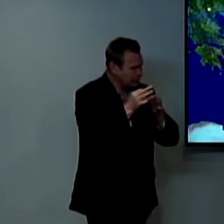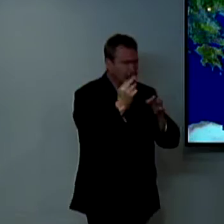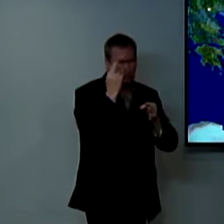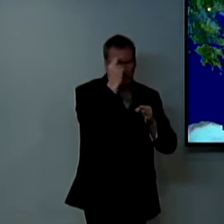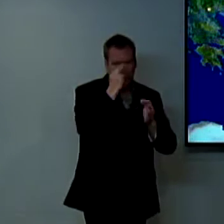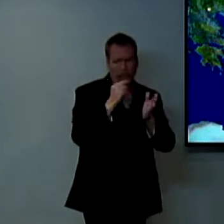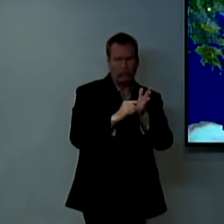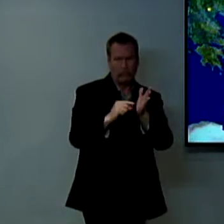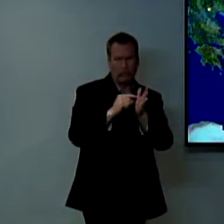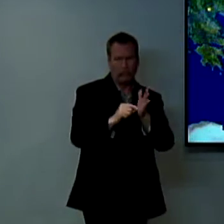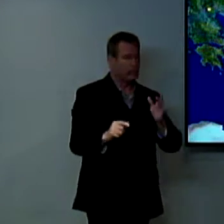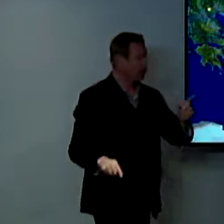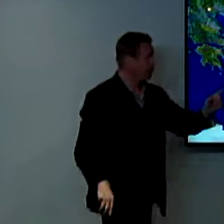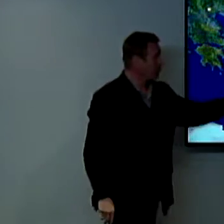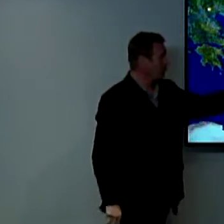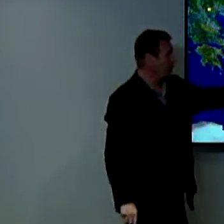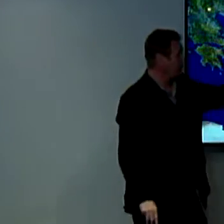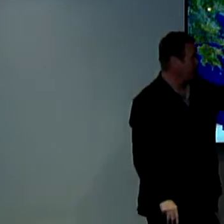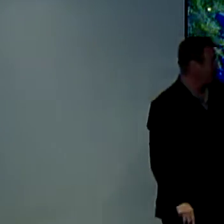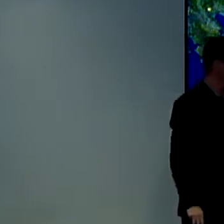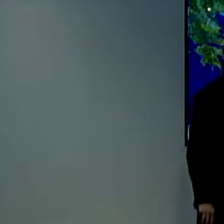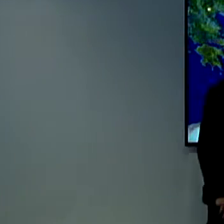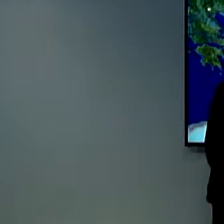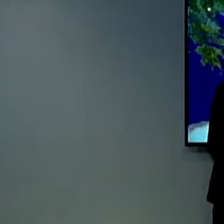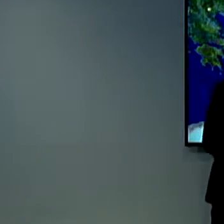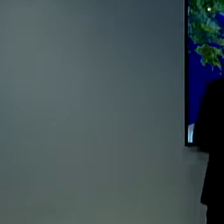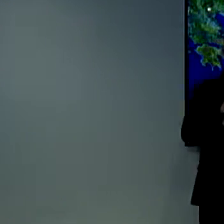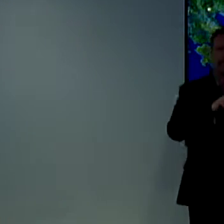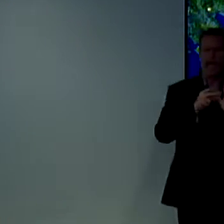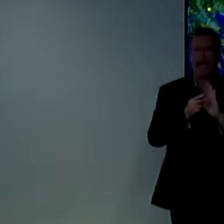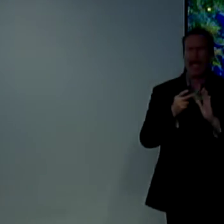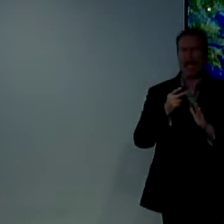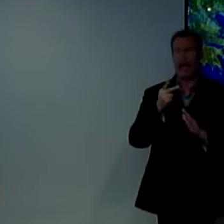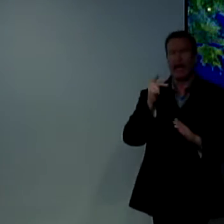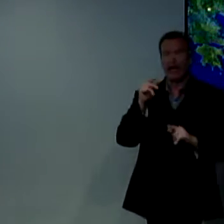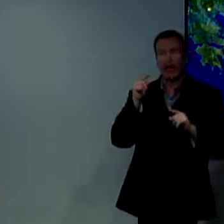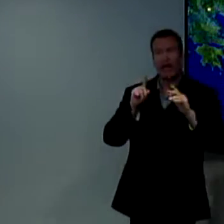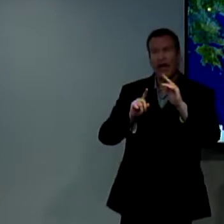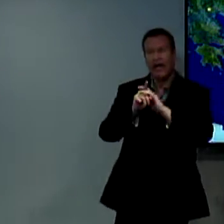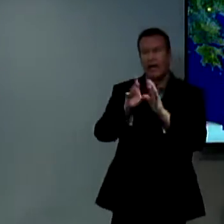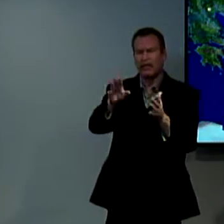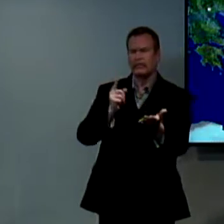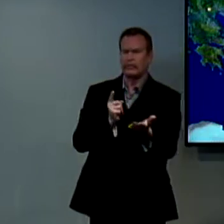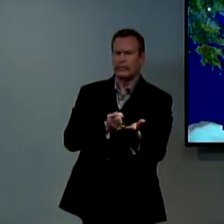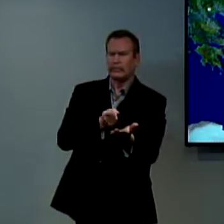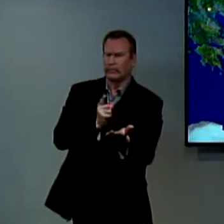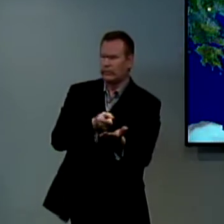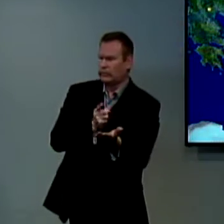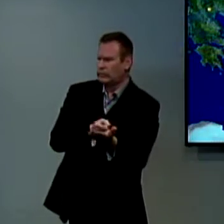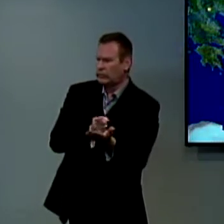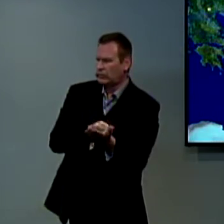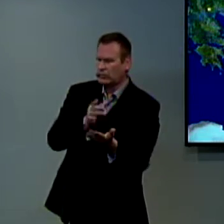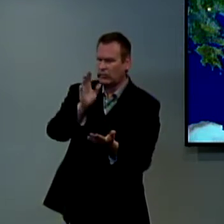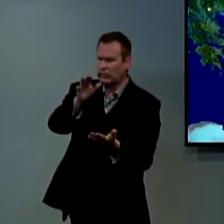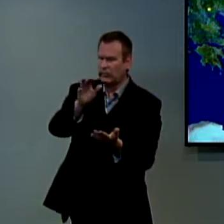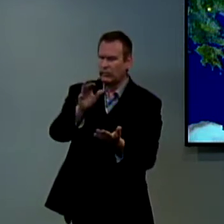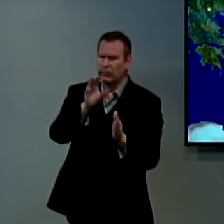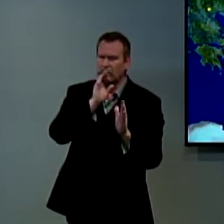he reasoned that he explained to them the meaning of that word is that you know he would teach them